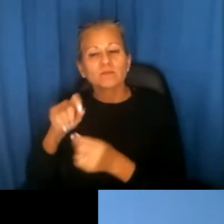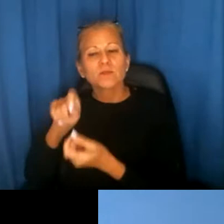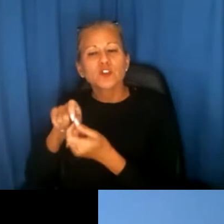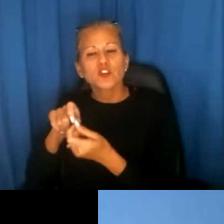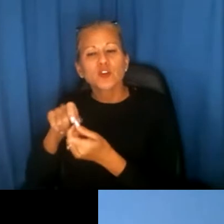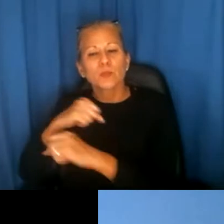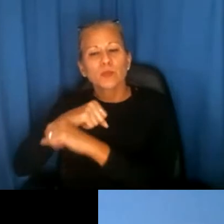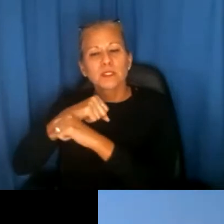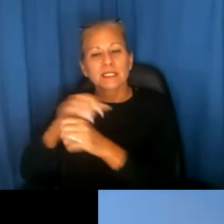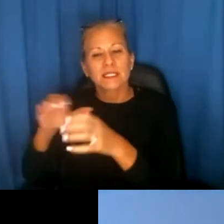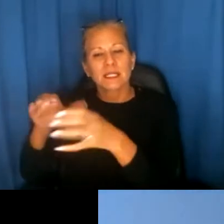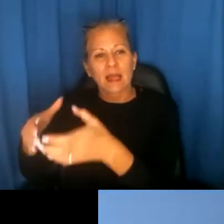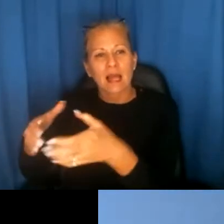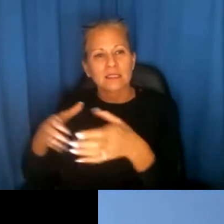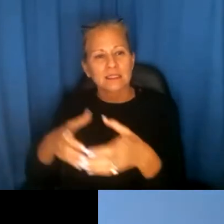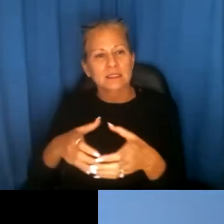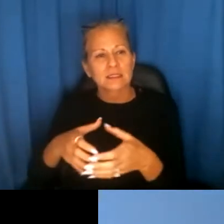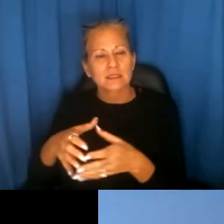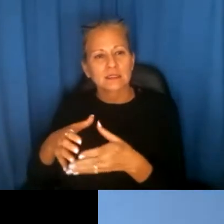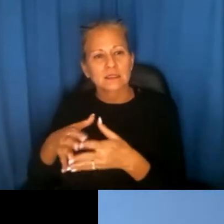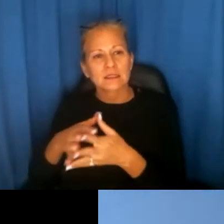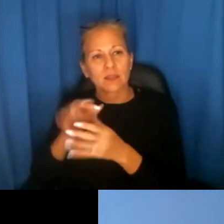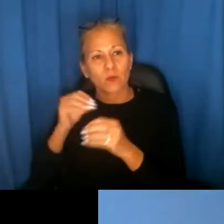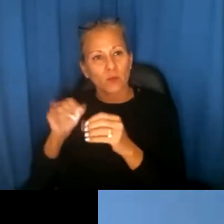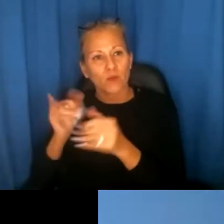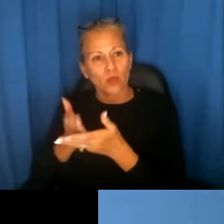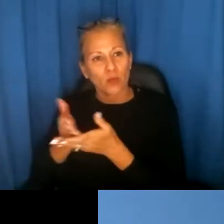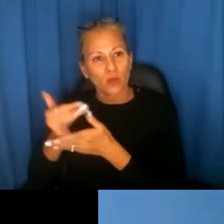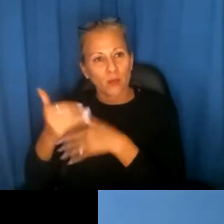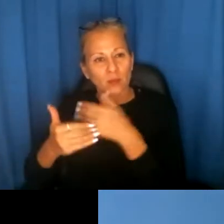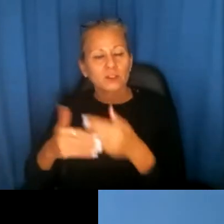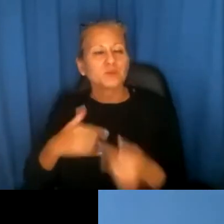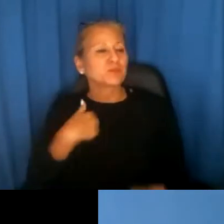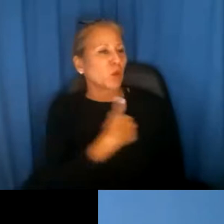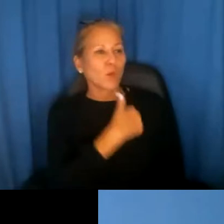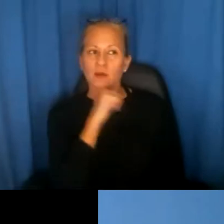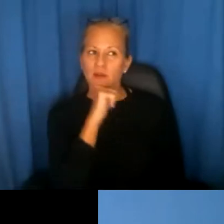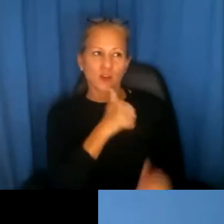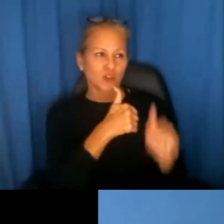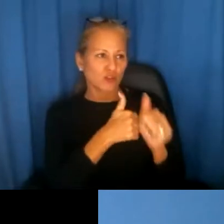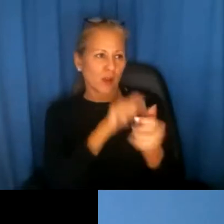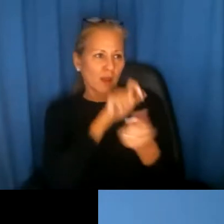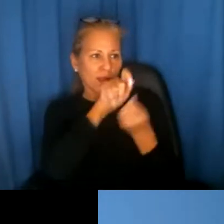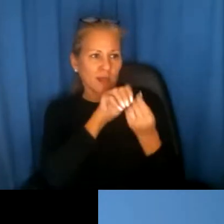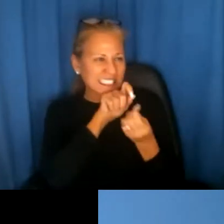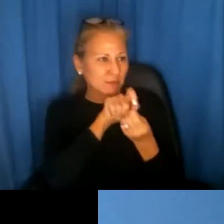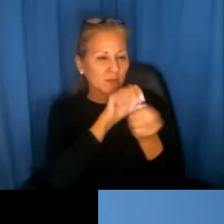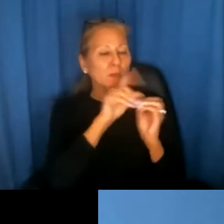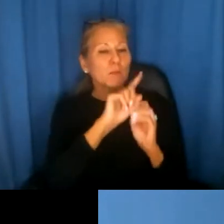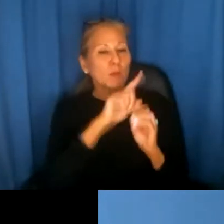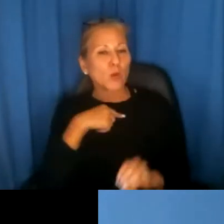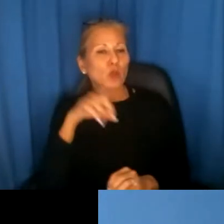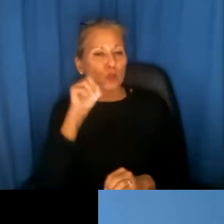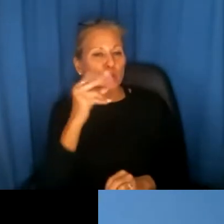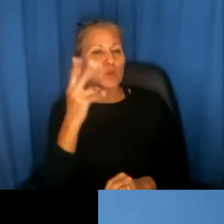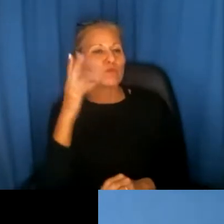those evictions start to move through the process? So we aren't tracking the numbers specifically, but we do definitely expect